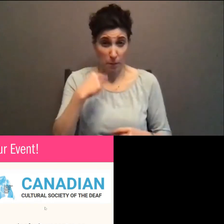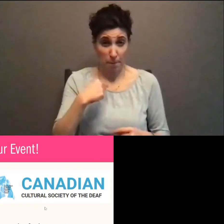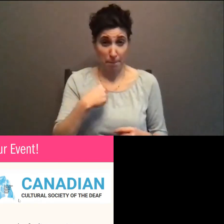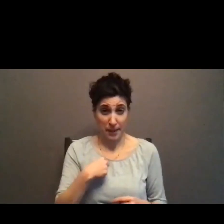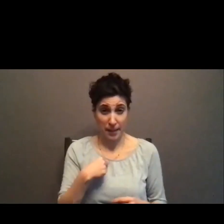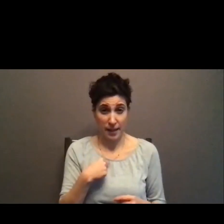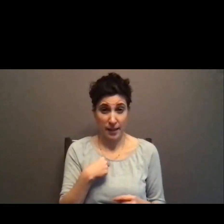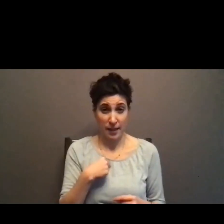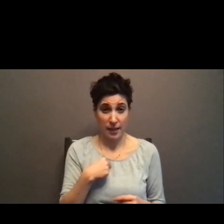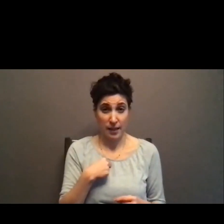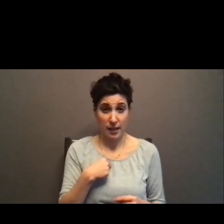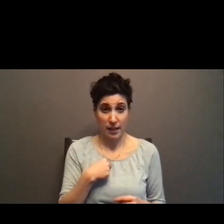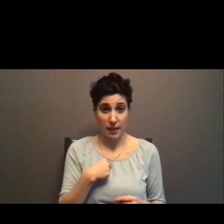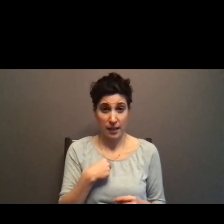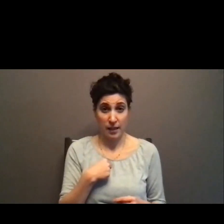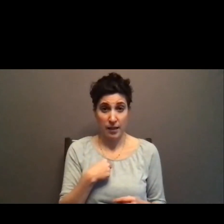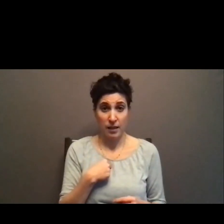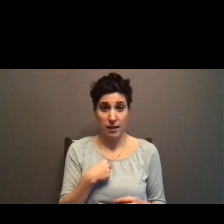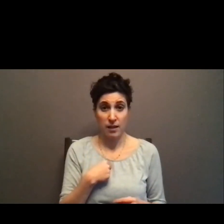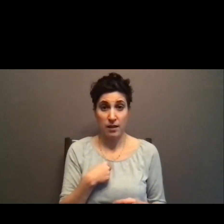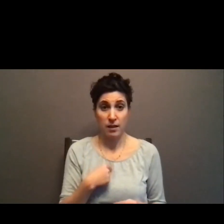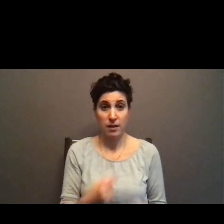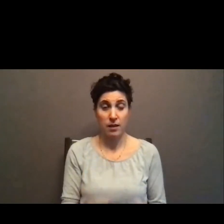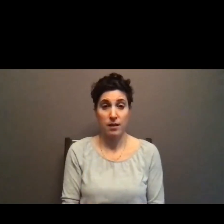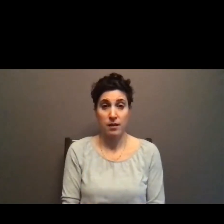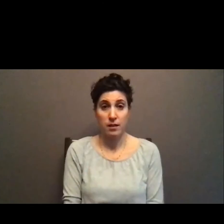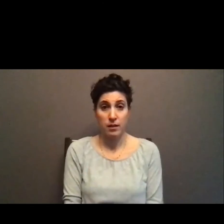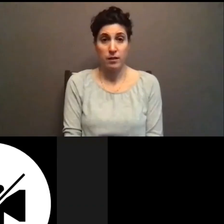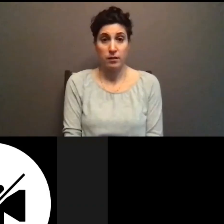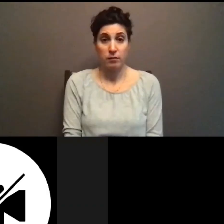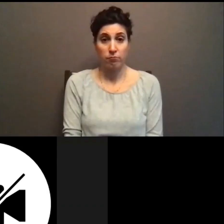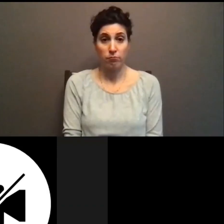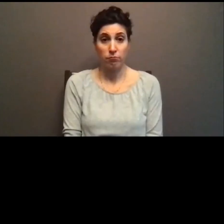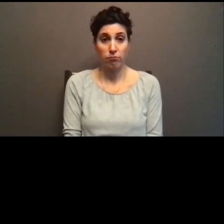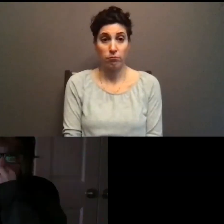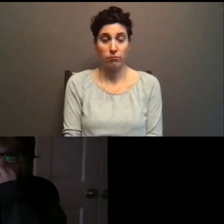questions for this one? Um, oops.